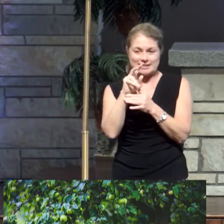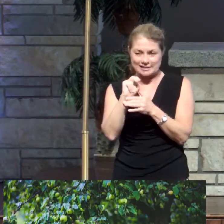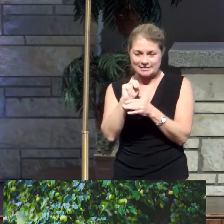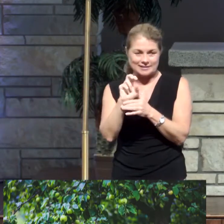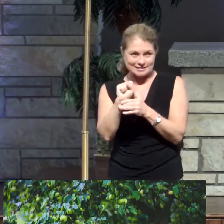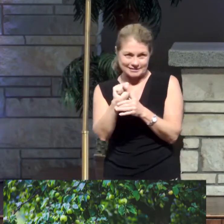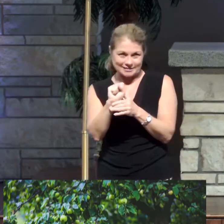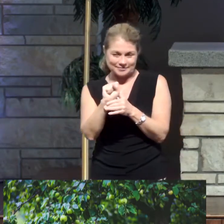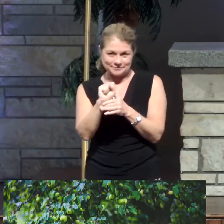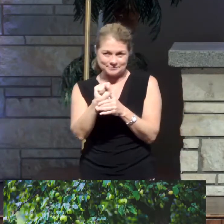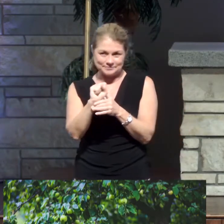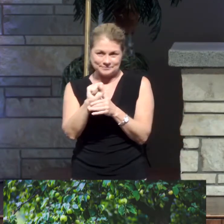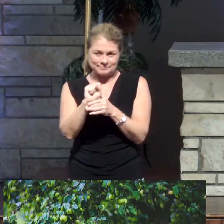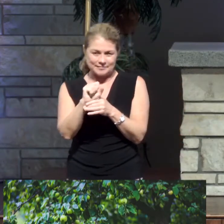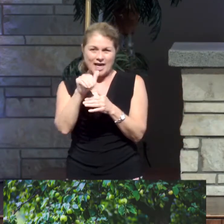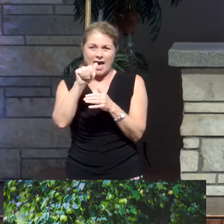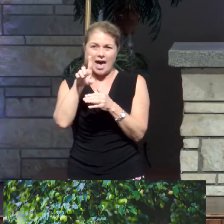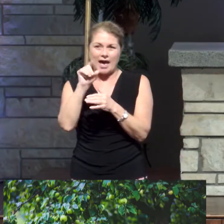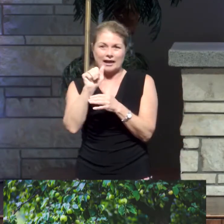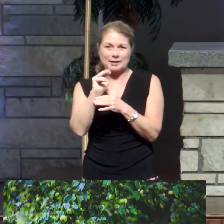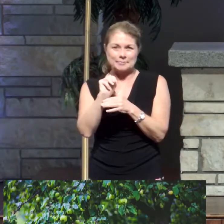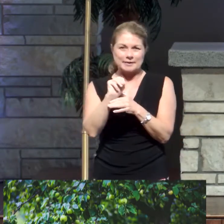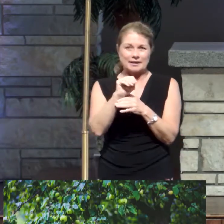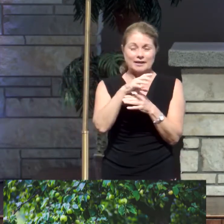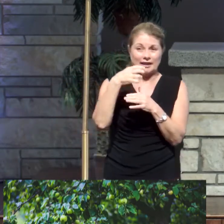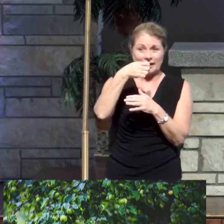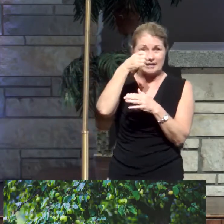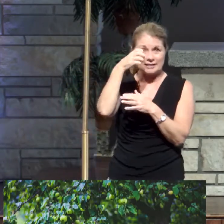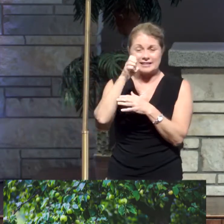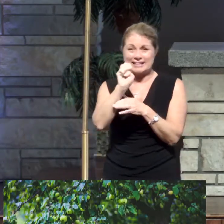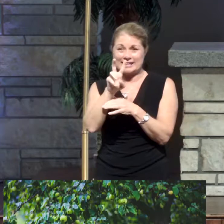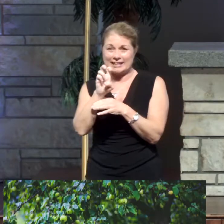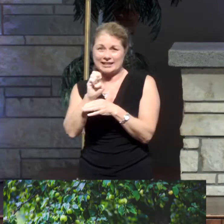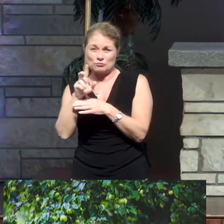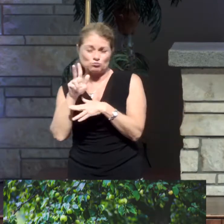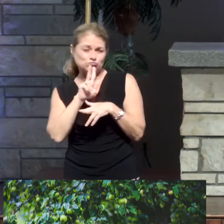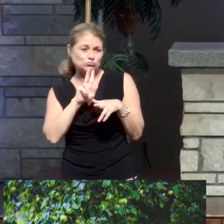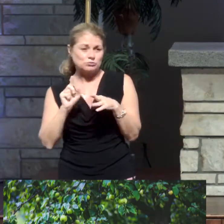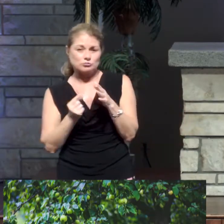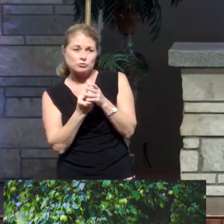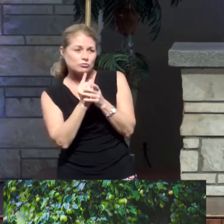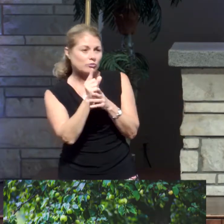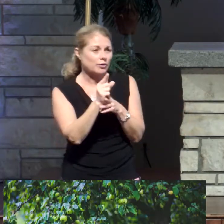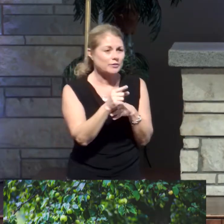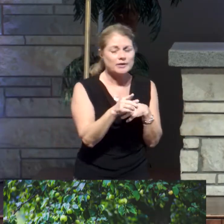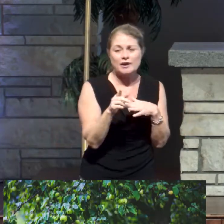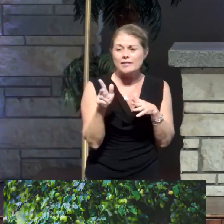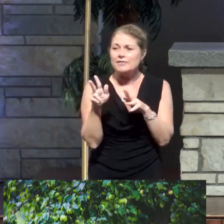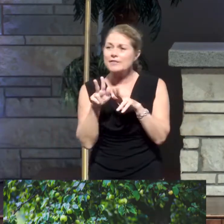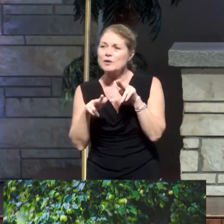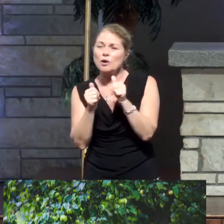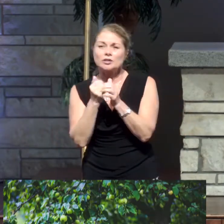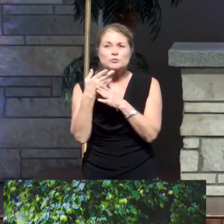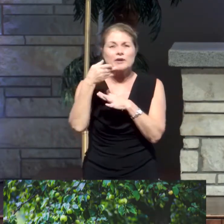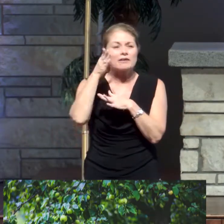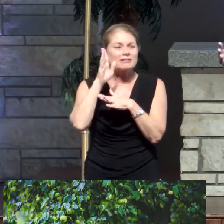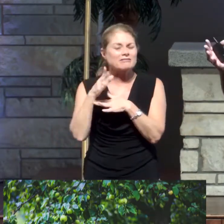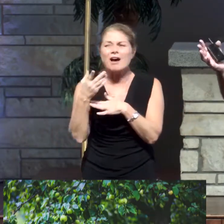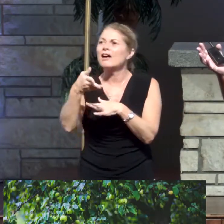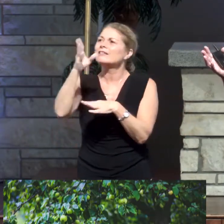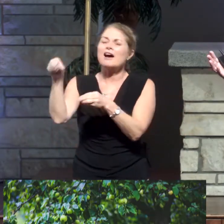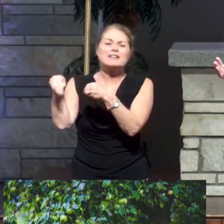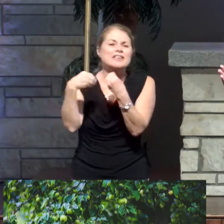walking through the garden. They knew God perfectly. They walked and they talked with God. They knew God's will. God gave them